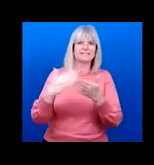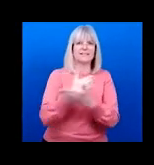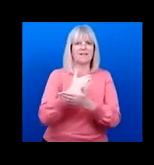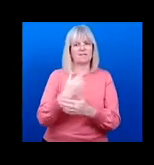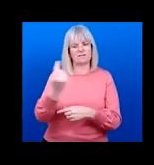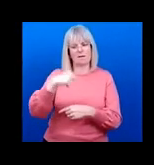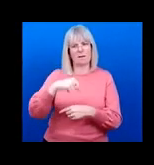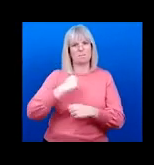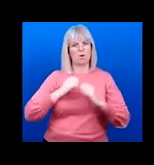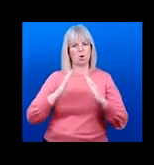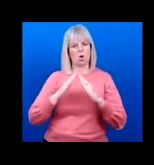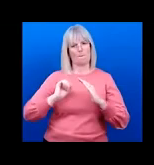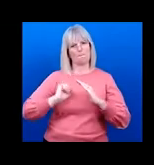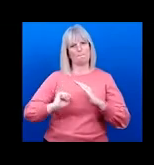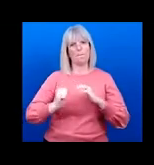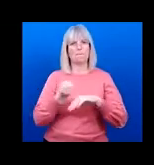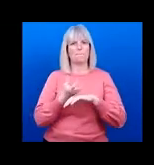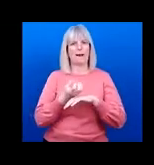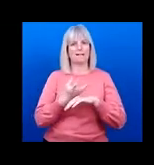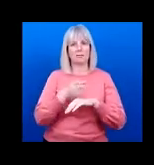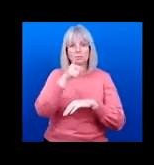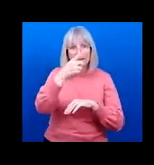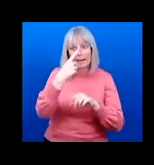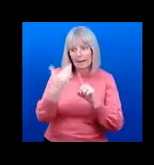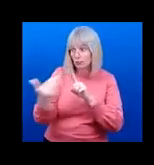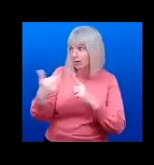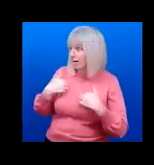Jennifer I'm really happy. Jennifer you recognize where I'm at this moment?